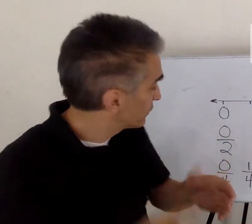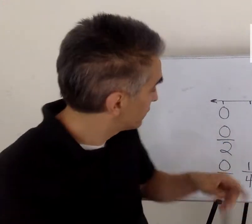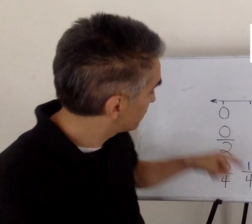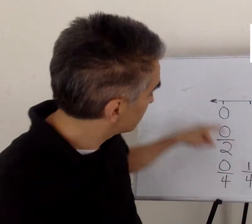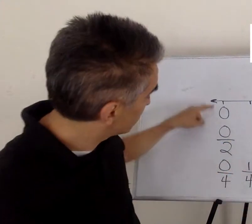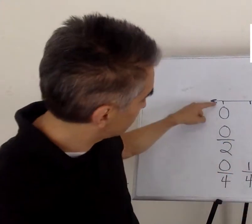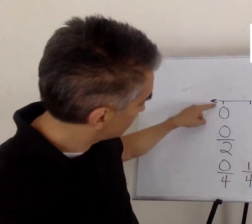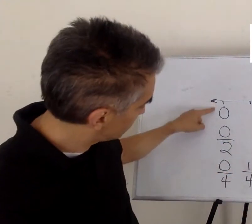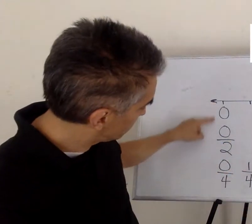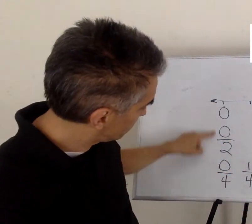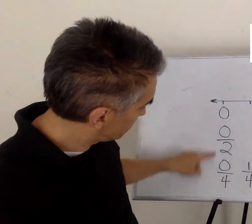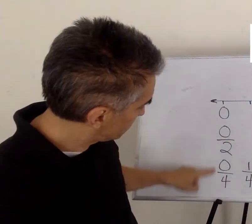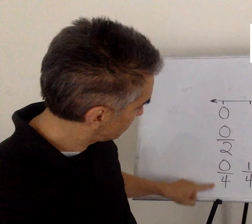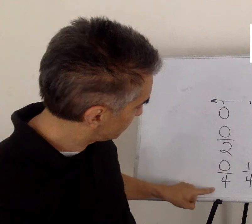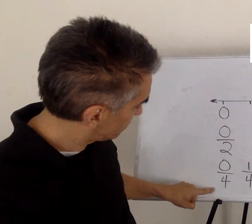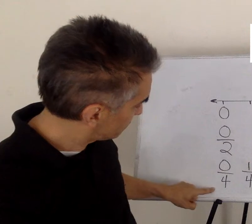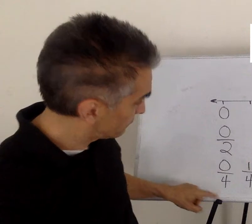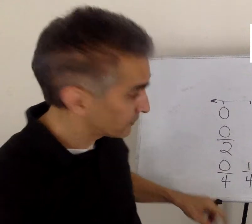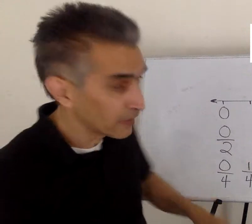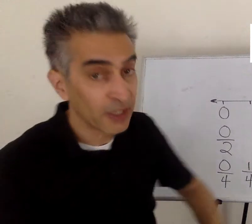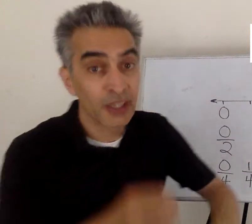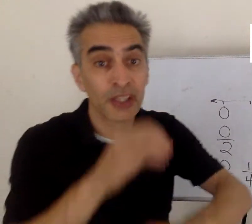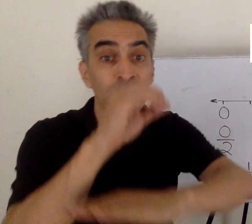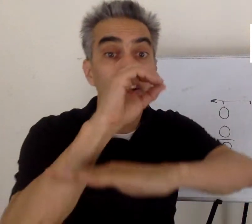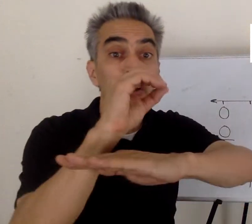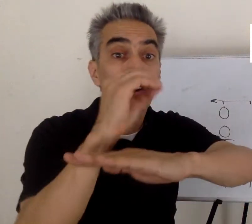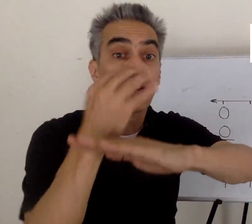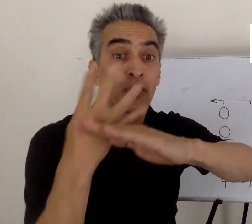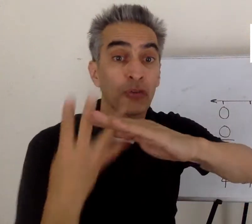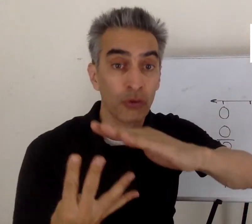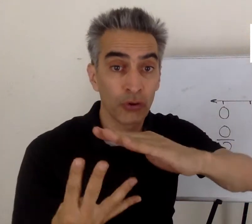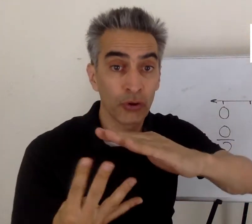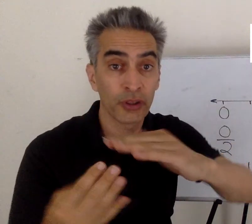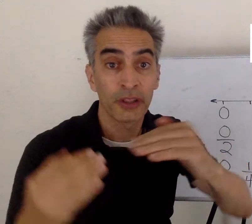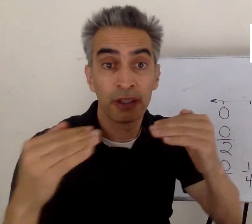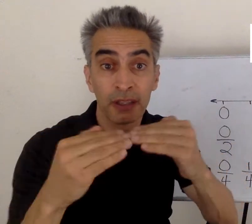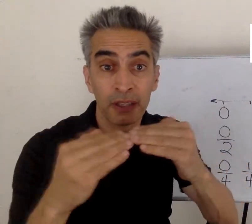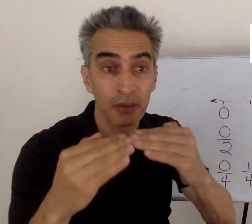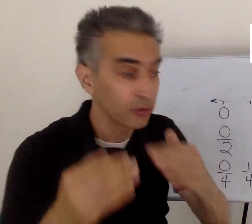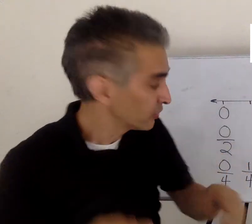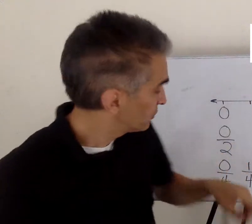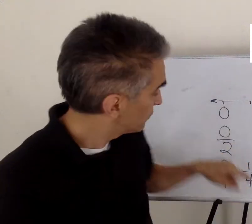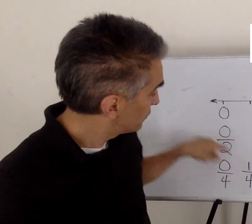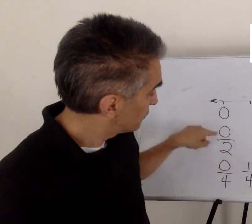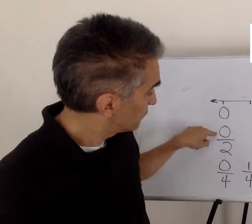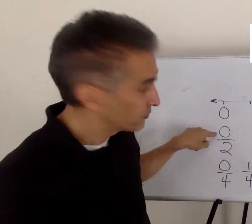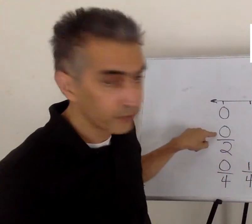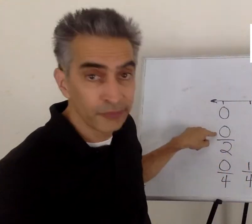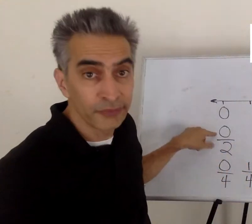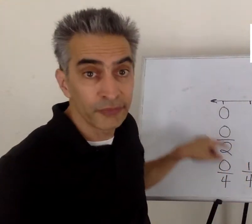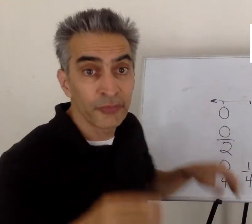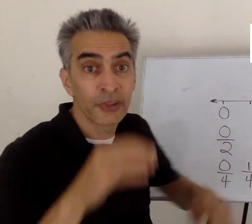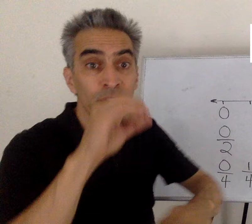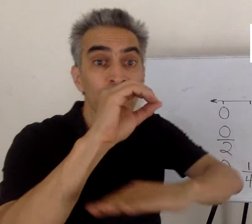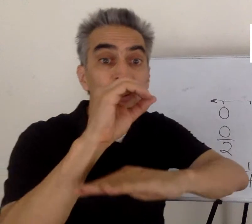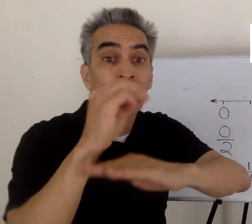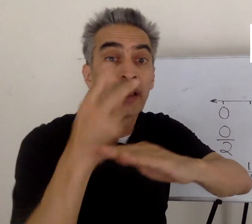zero-fourths equals zero